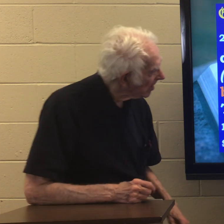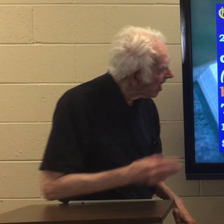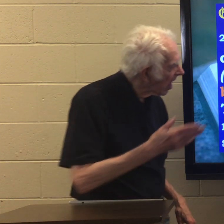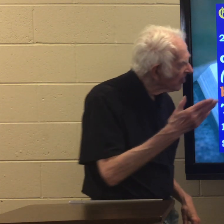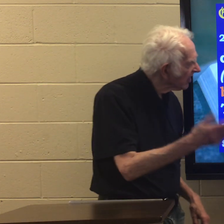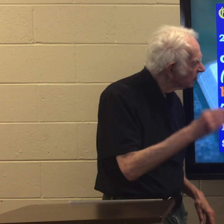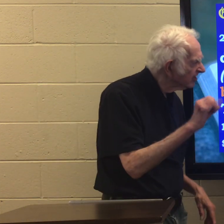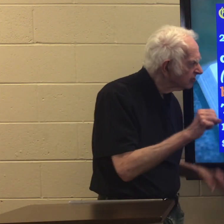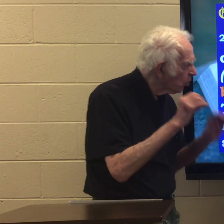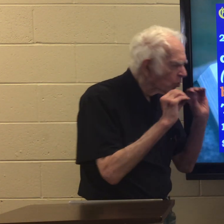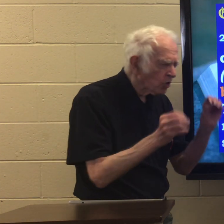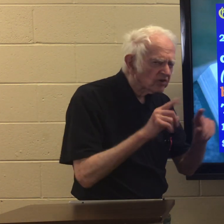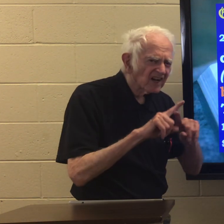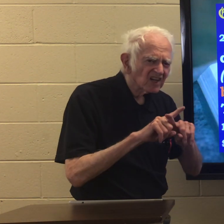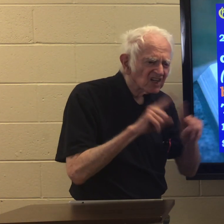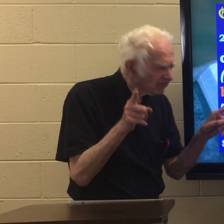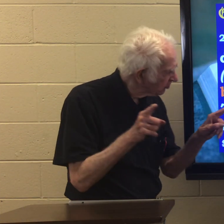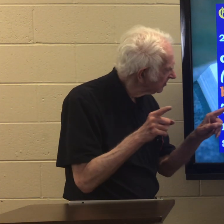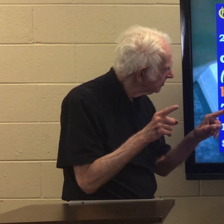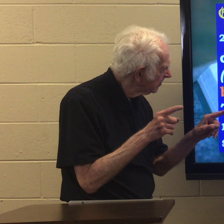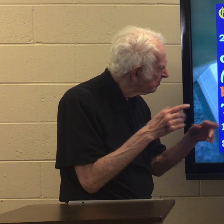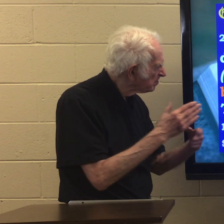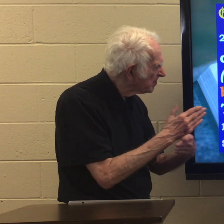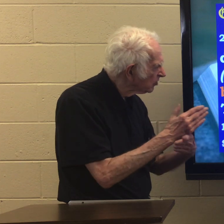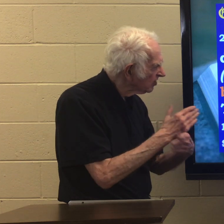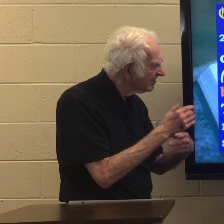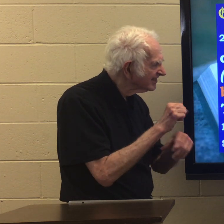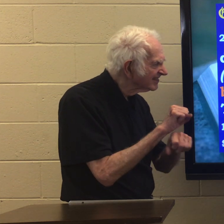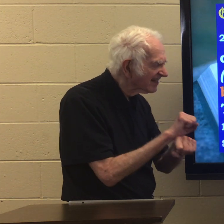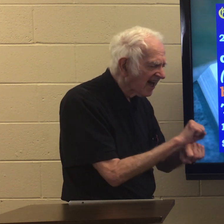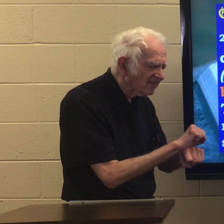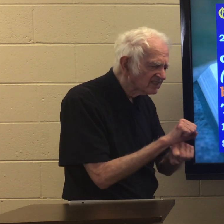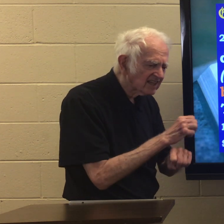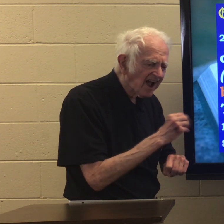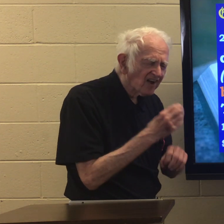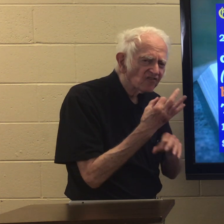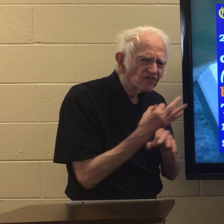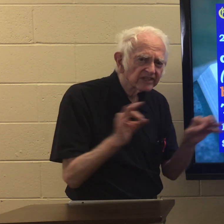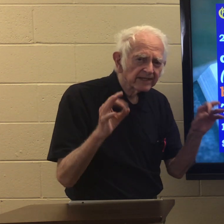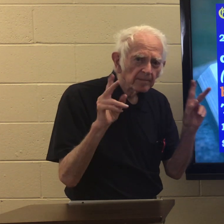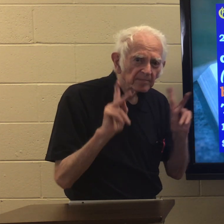There is no difference between slaves and free people.